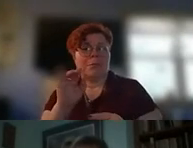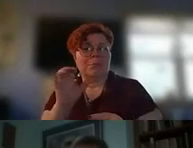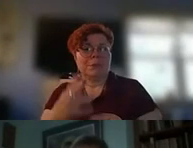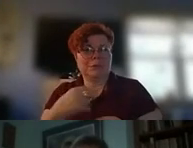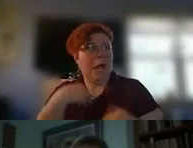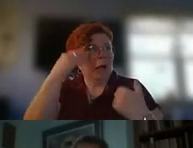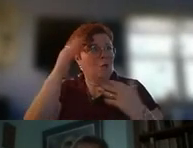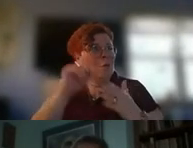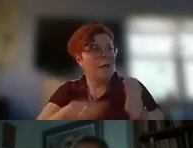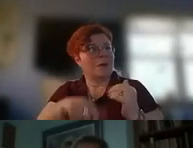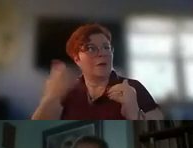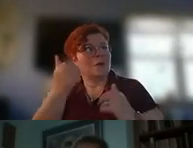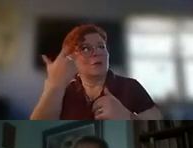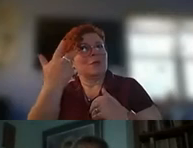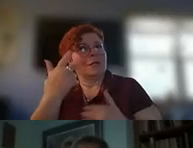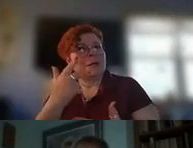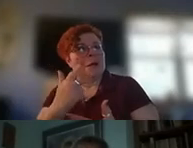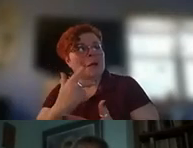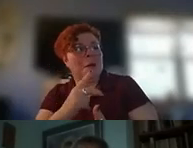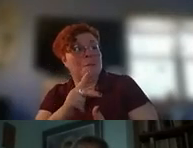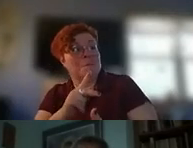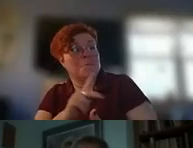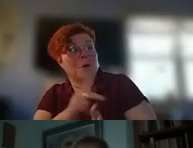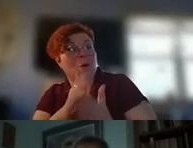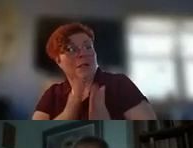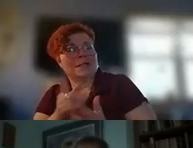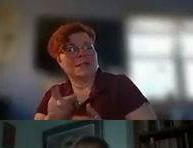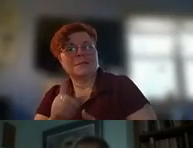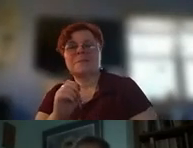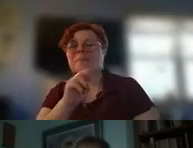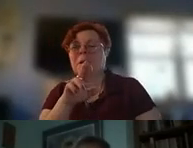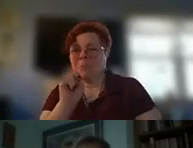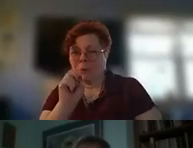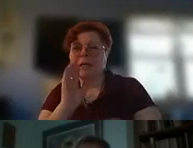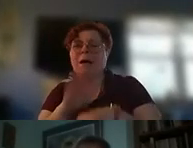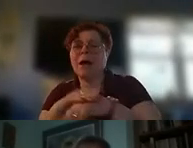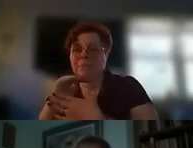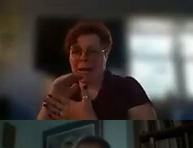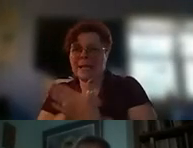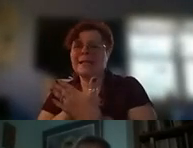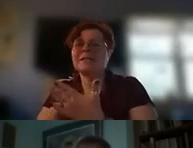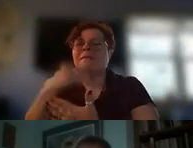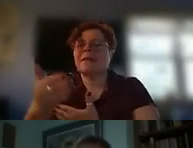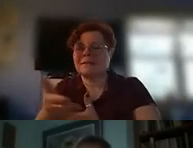three poets uh but uh well marie that's on my list of the next thing to to buy